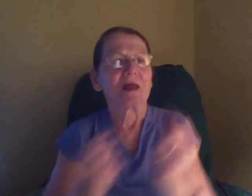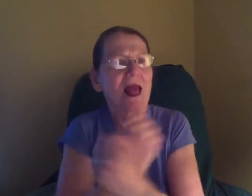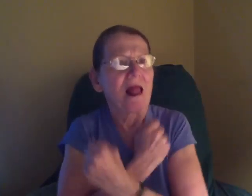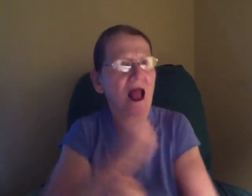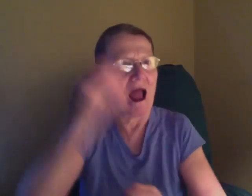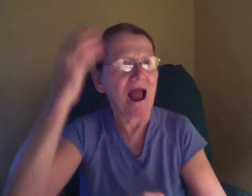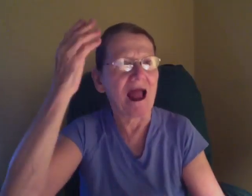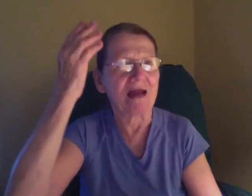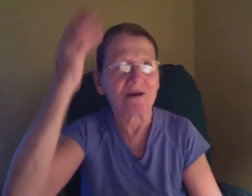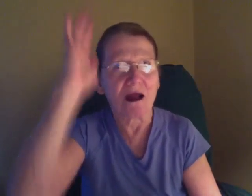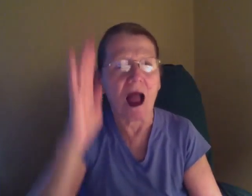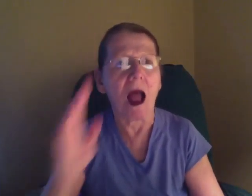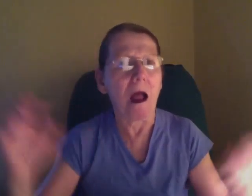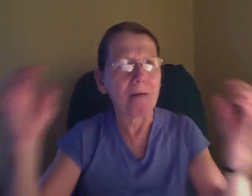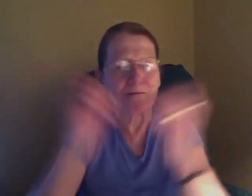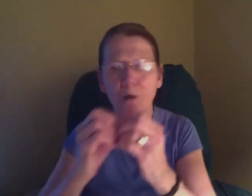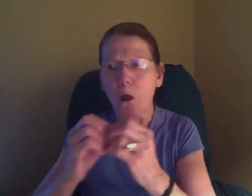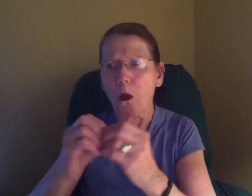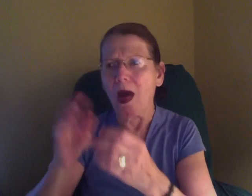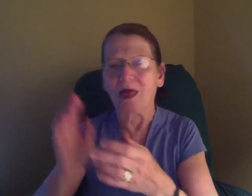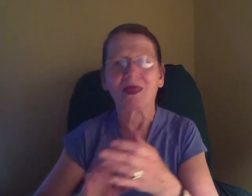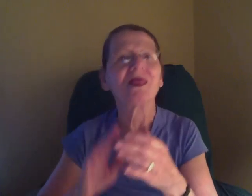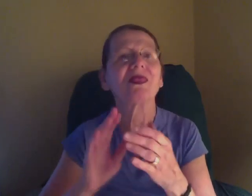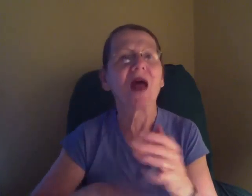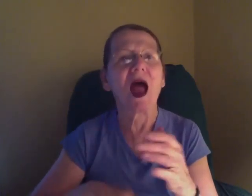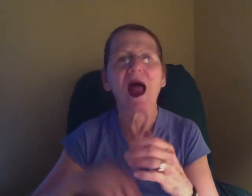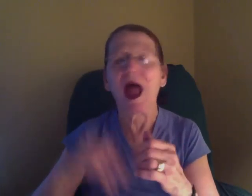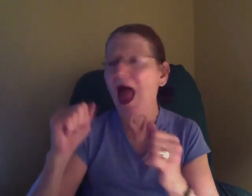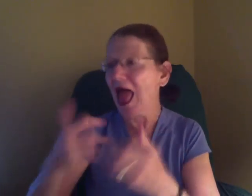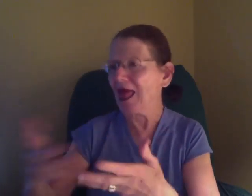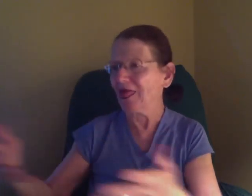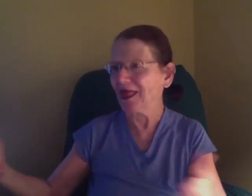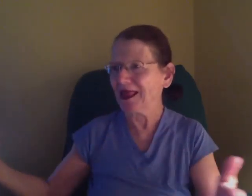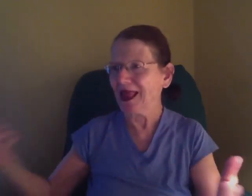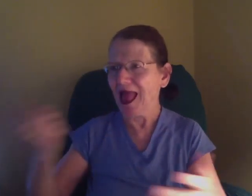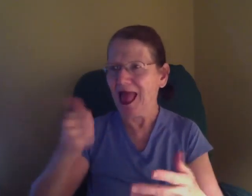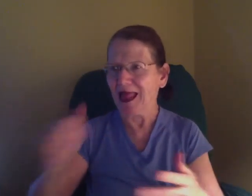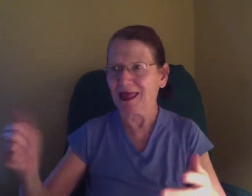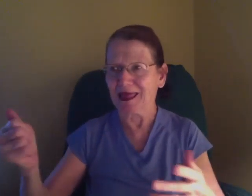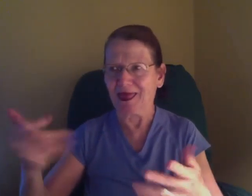I had to learn, I had to